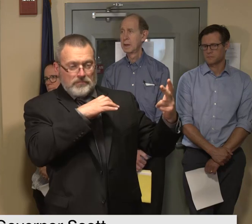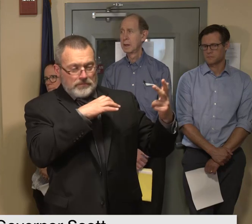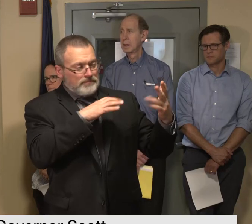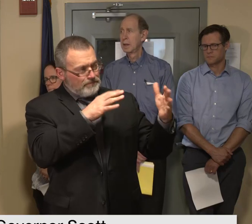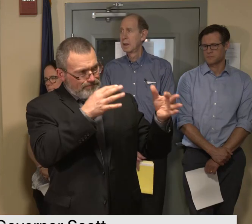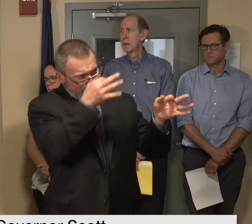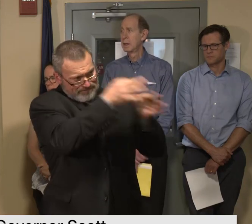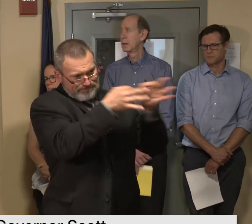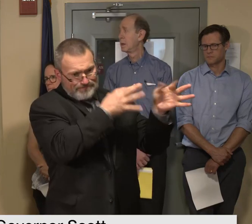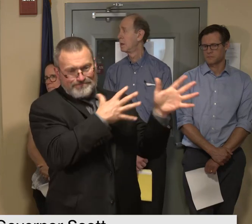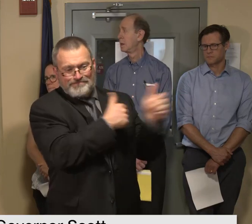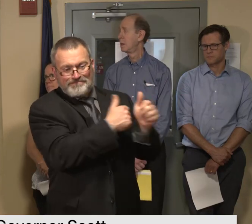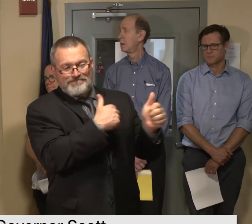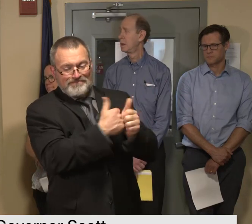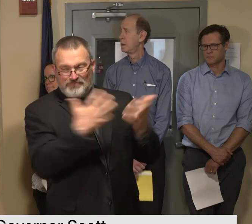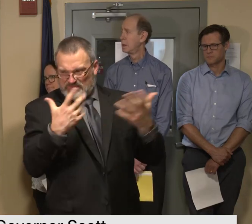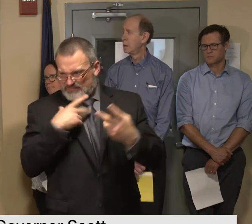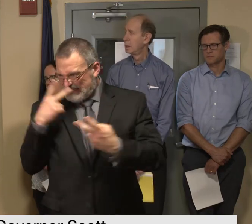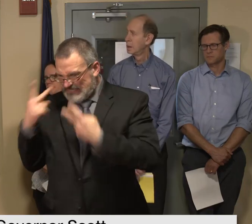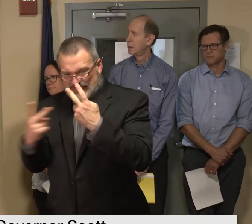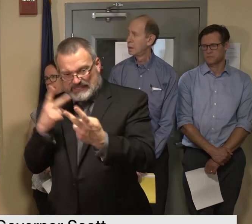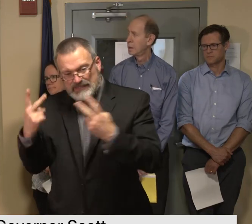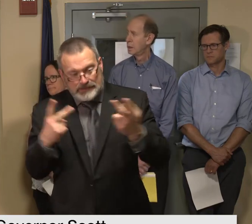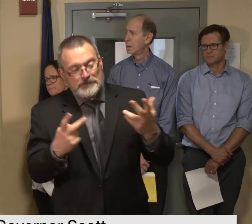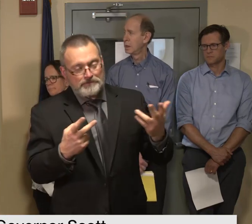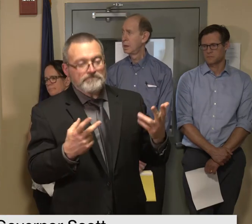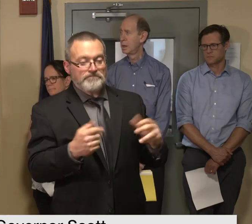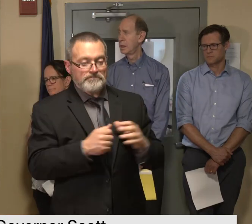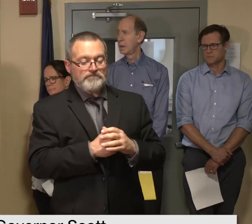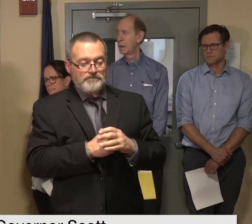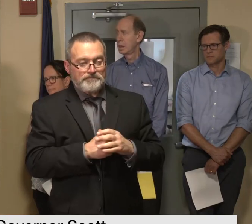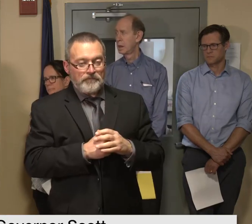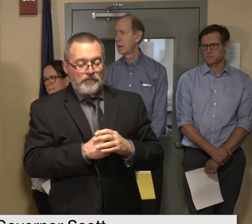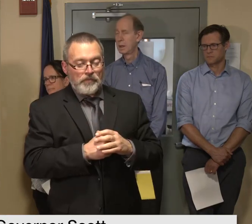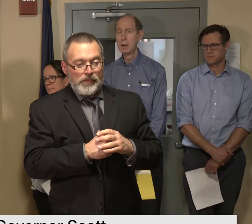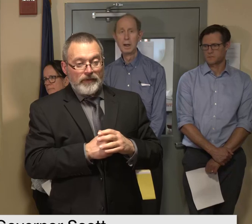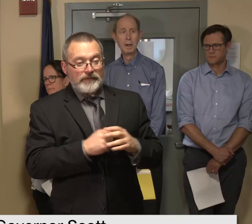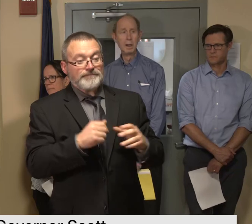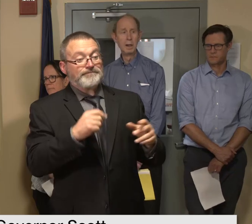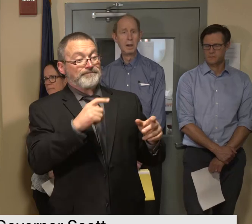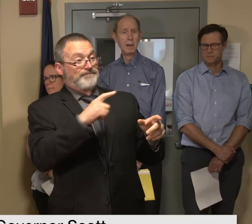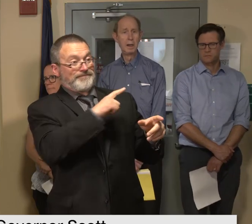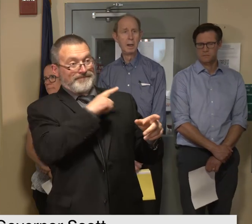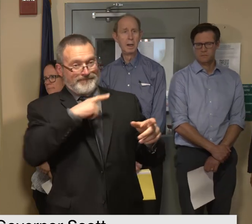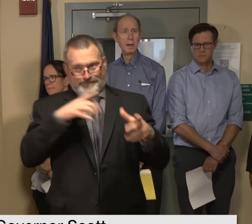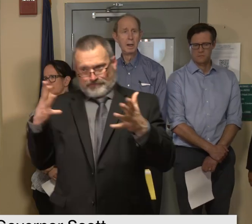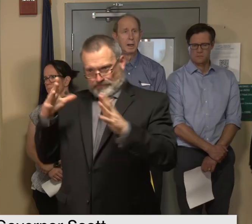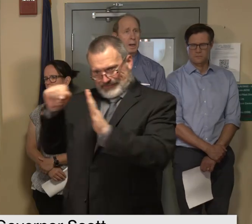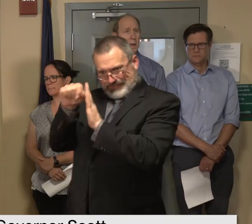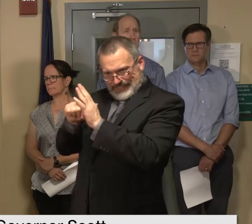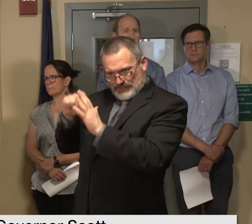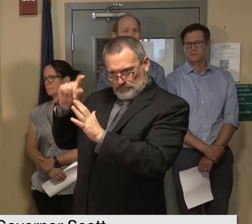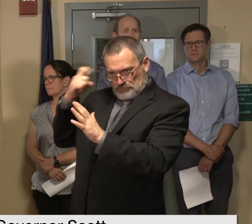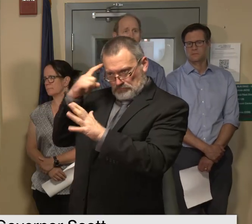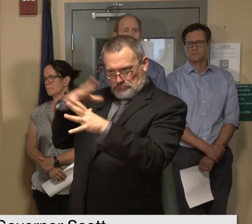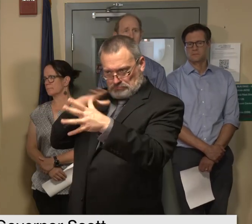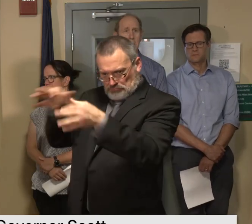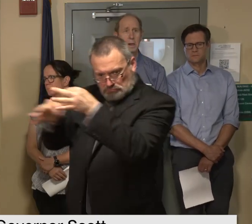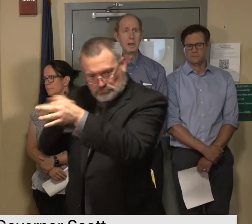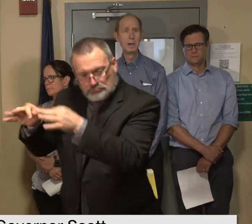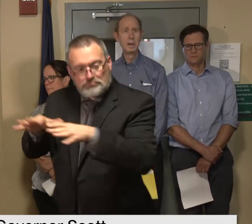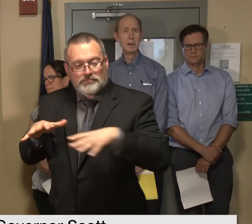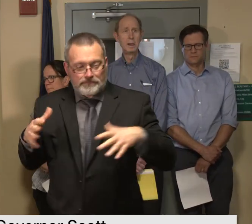what we saw i think that happened yesterday as well as with the legislative delegation so we've been in contact